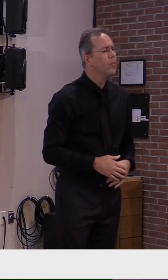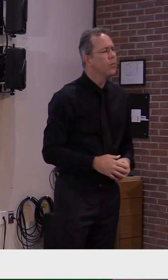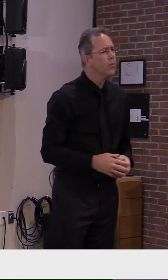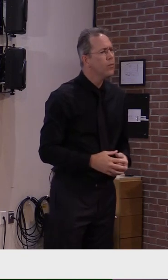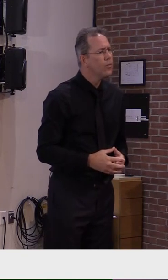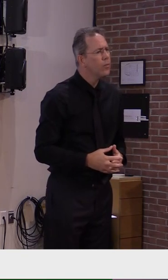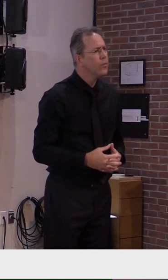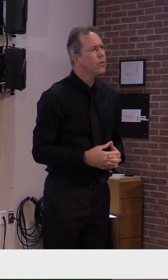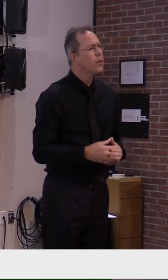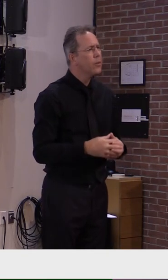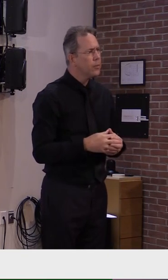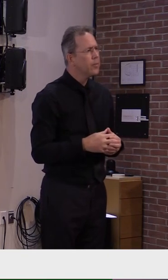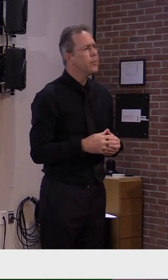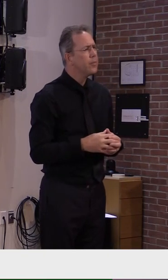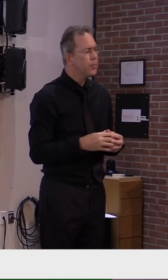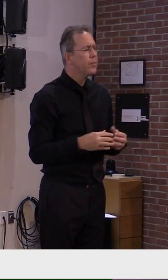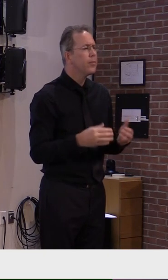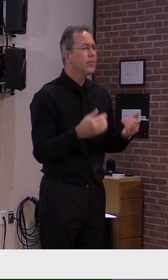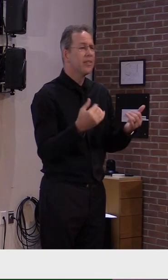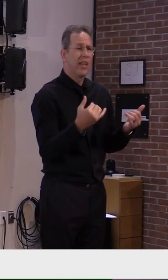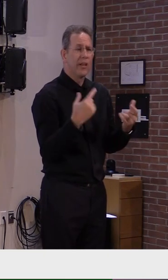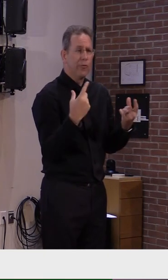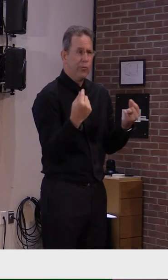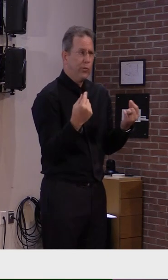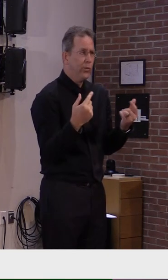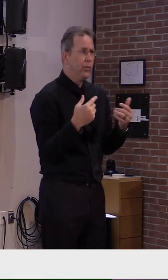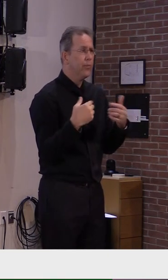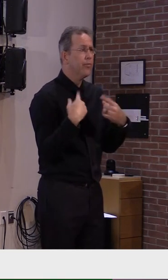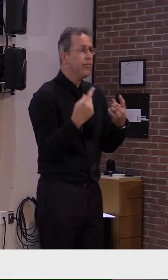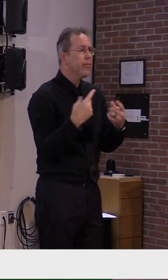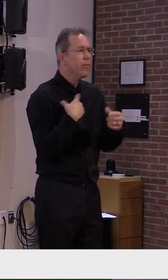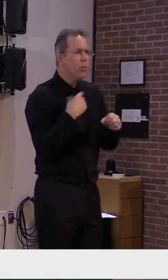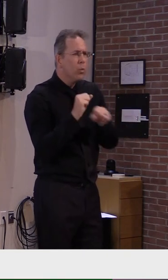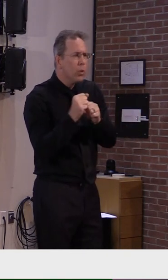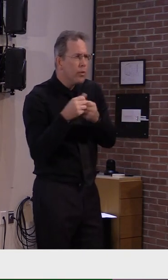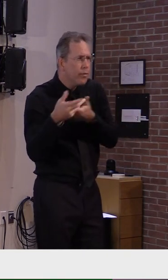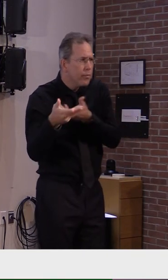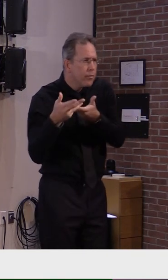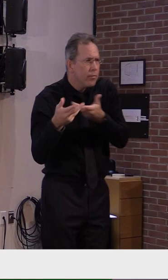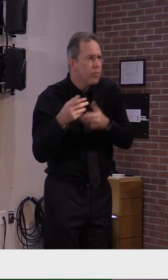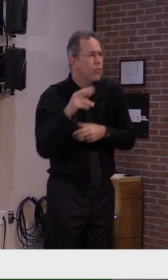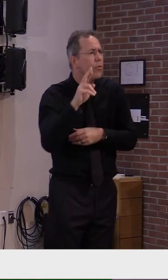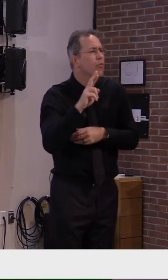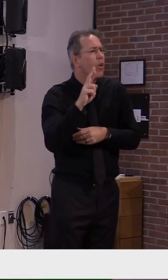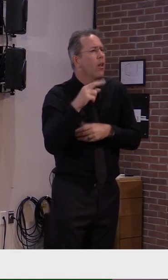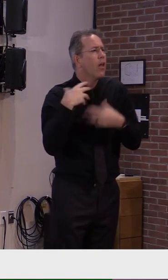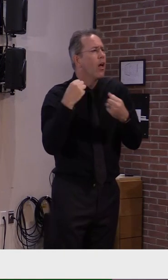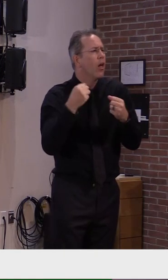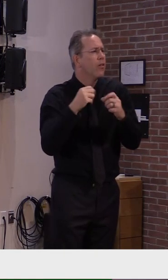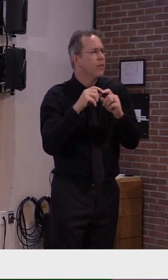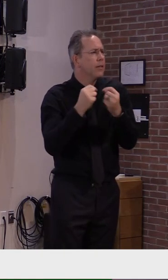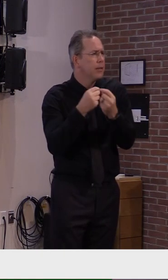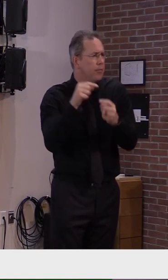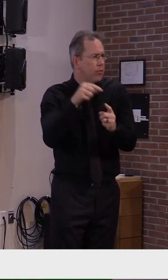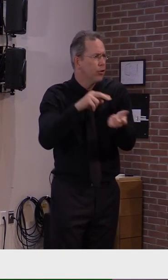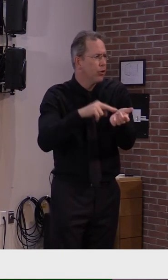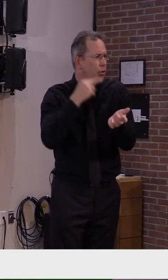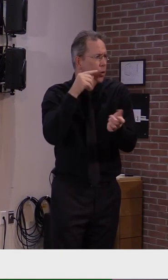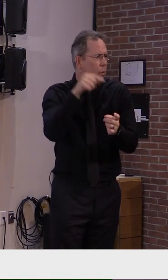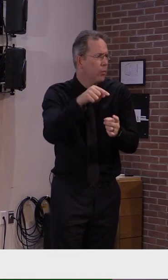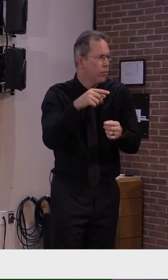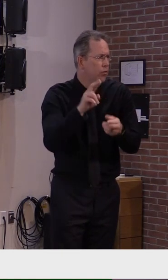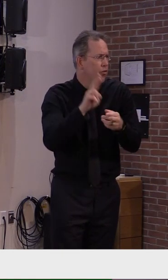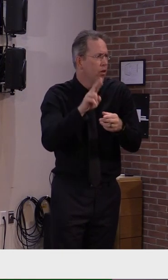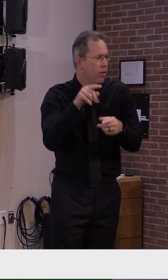acted upon. Currently, we're working closely with the Rutland Health and Rehab to contain an outbreak of 26 residents and